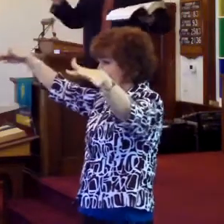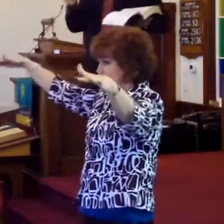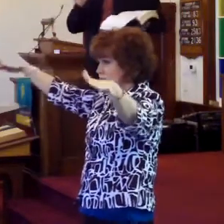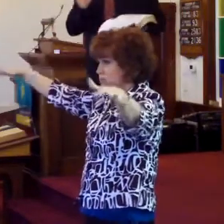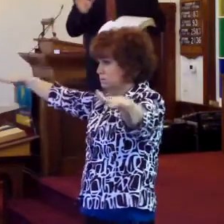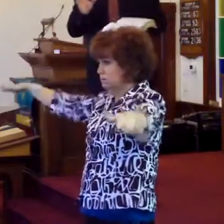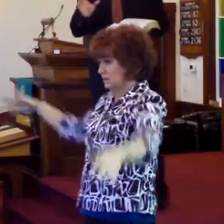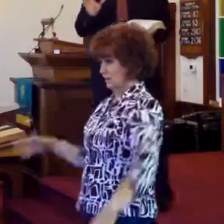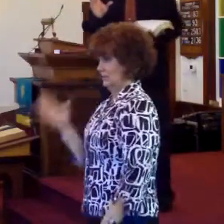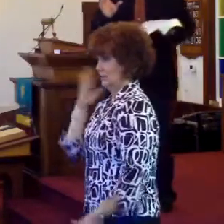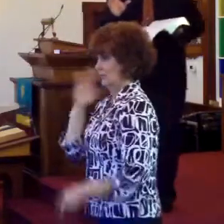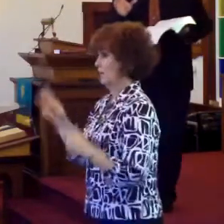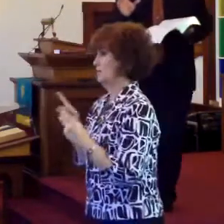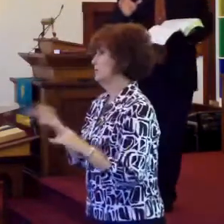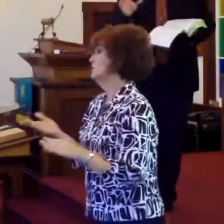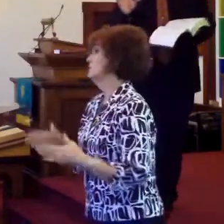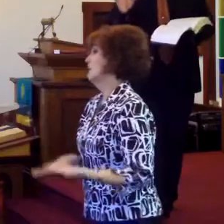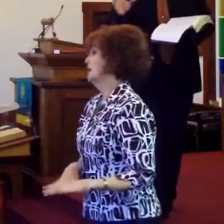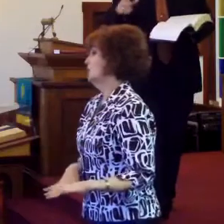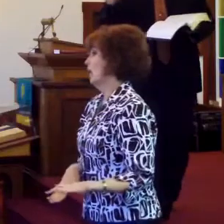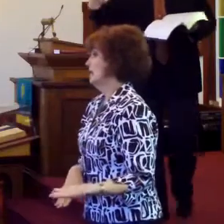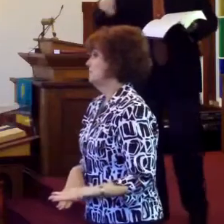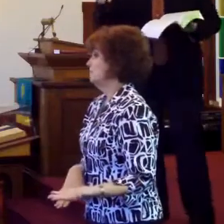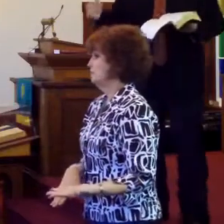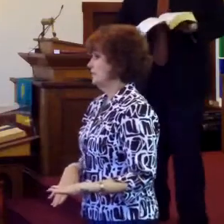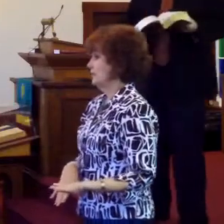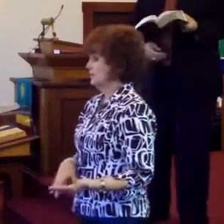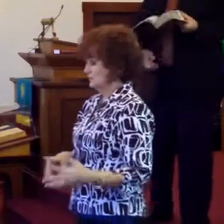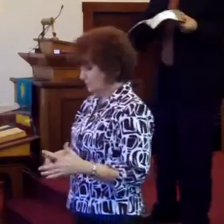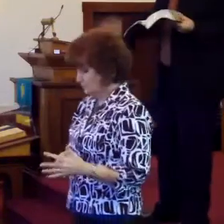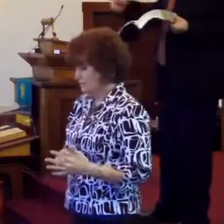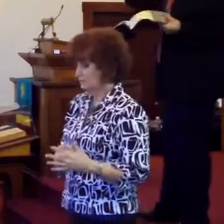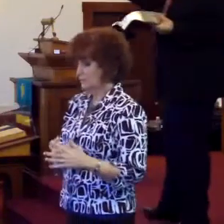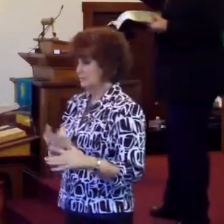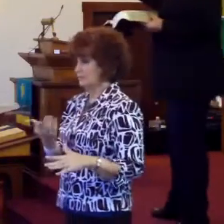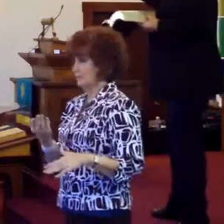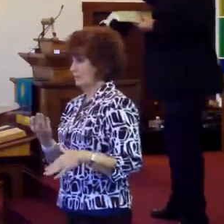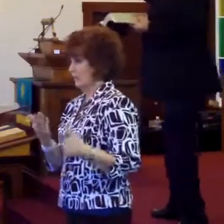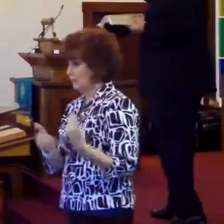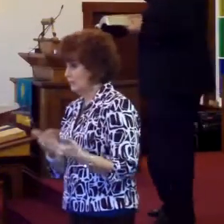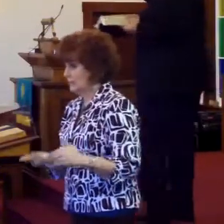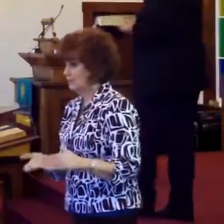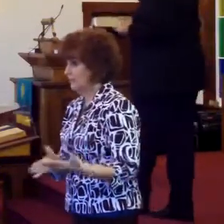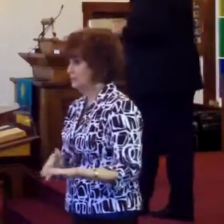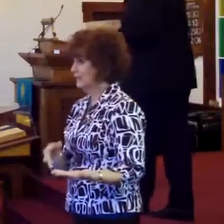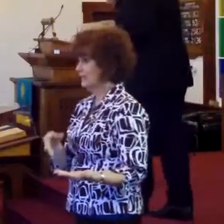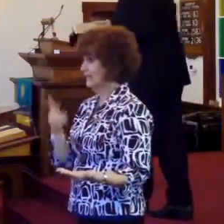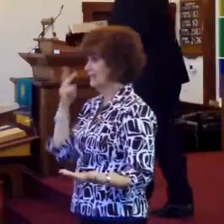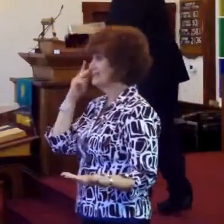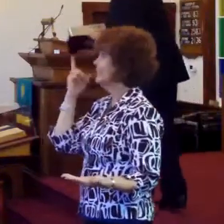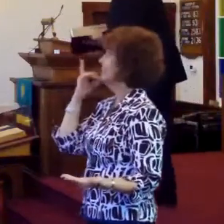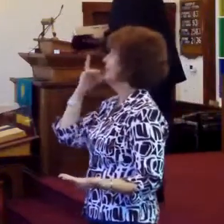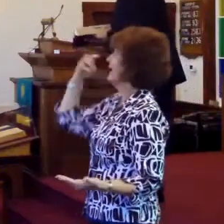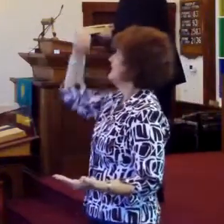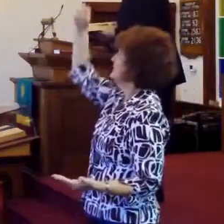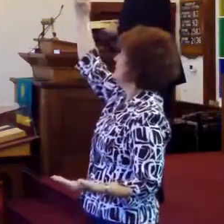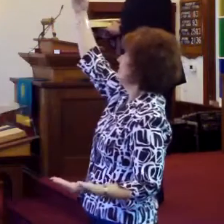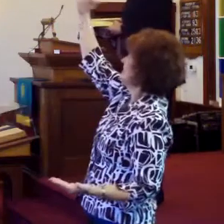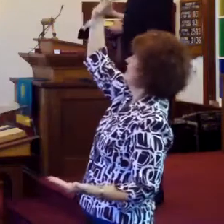You know when people pass away, or begin in the process of passing away, you know what they always see? A light.